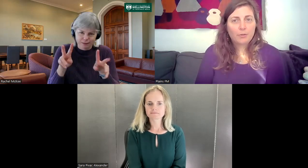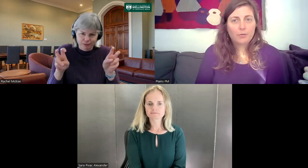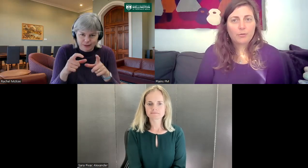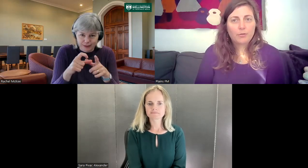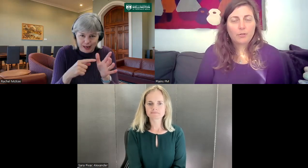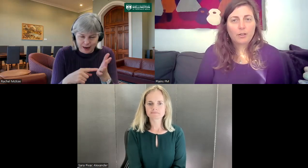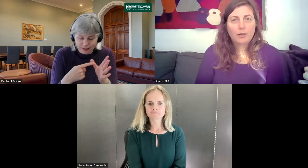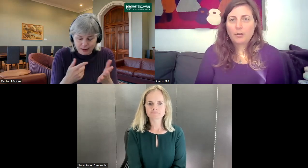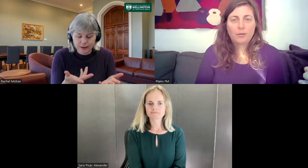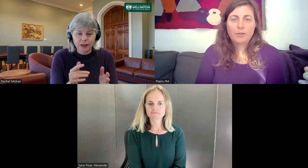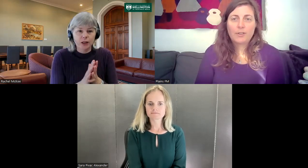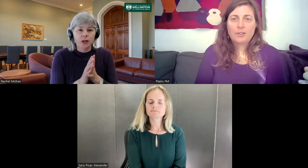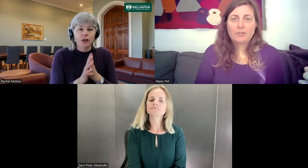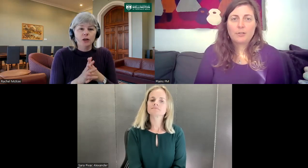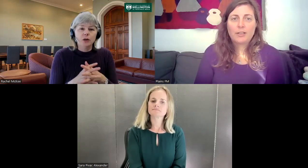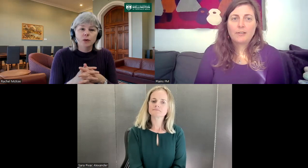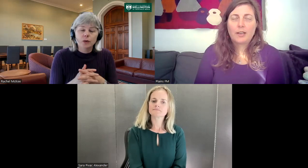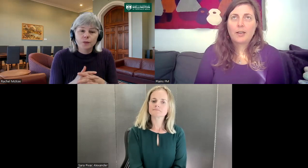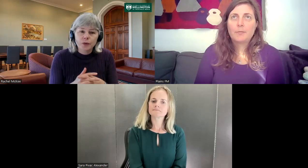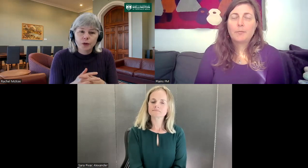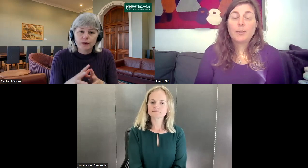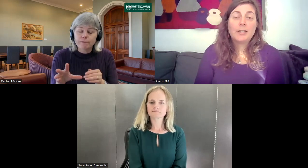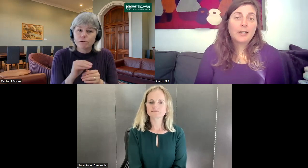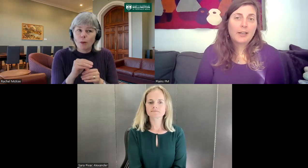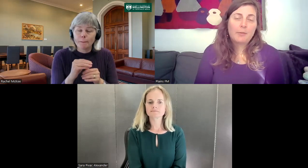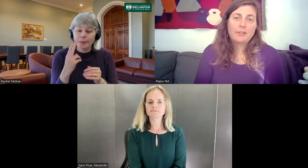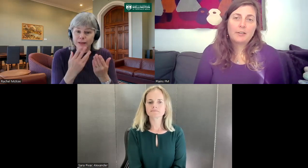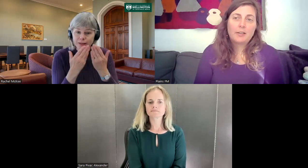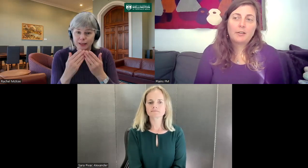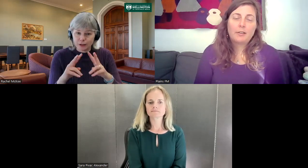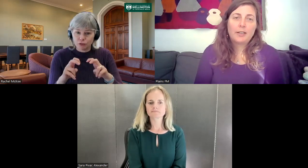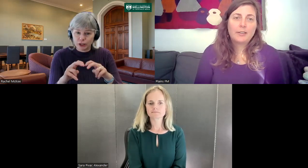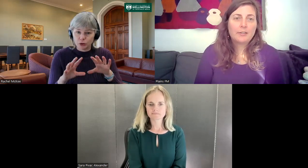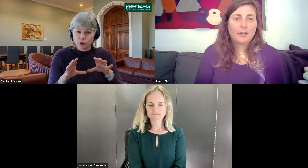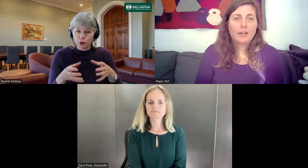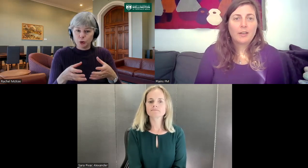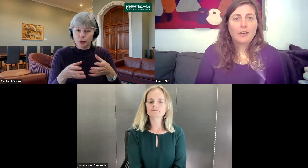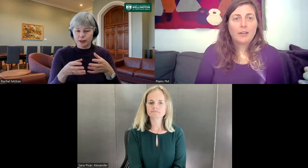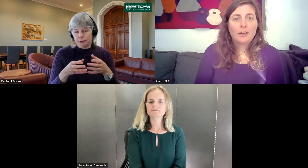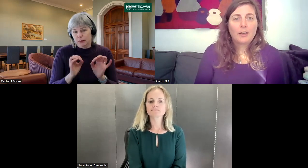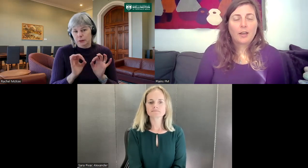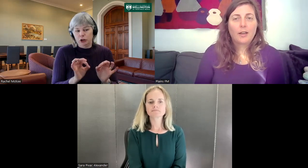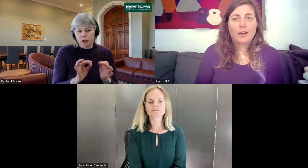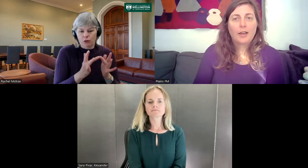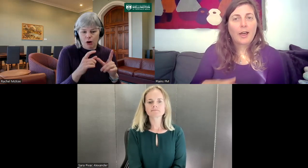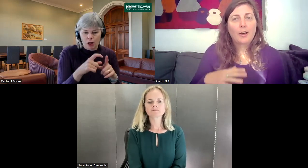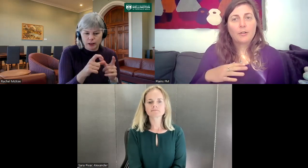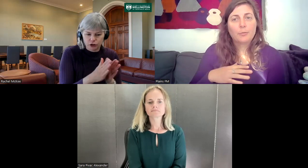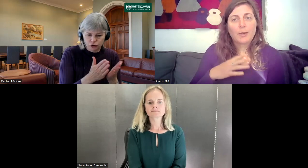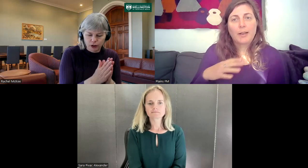the research unit, particularly I imagine the online dictionary, how people